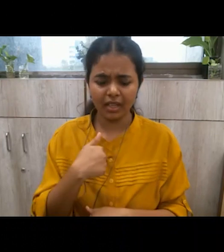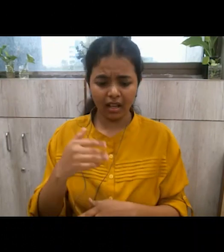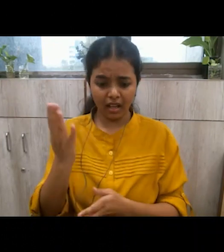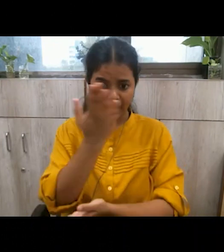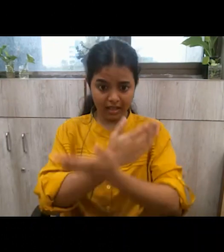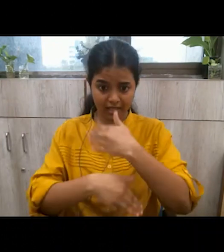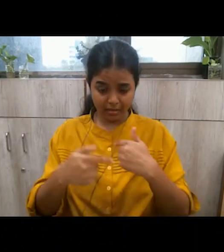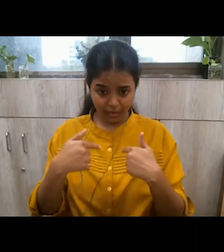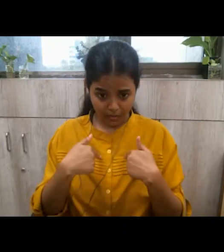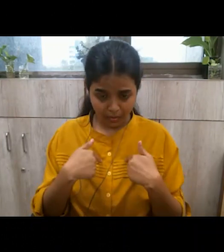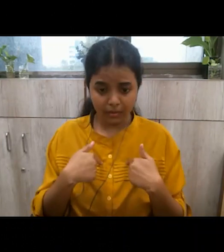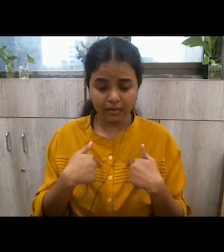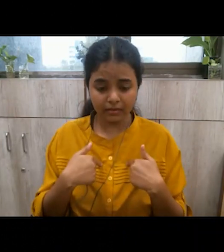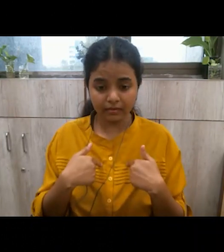nowhere